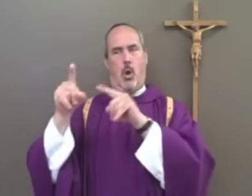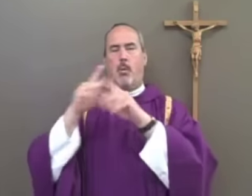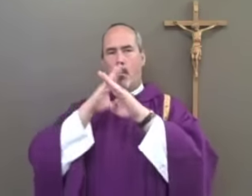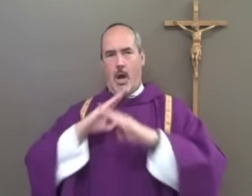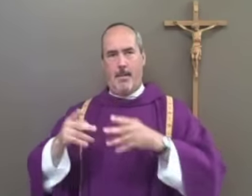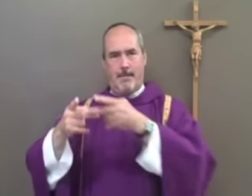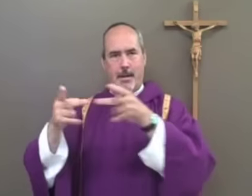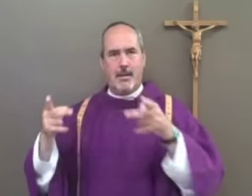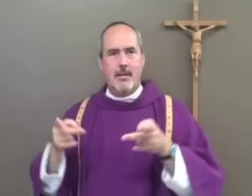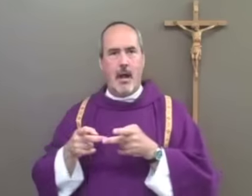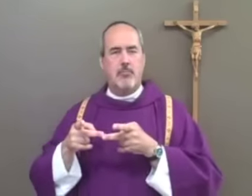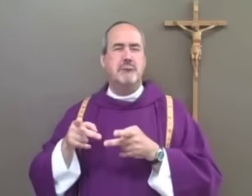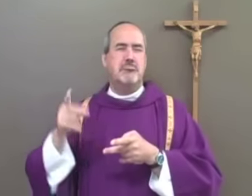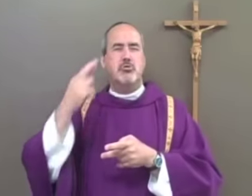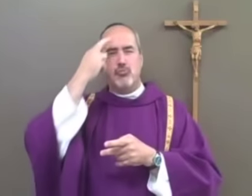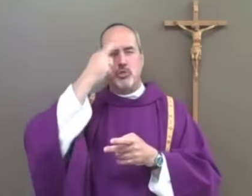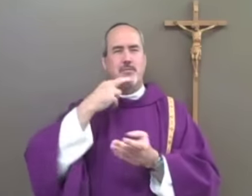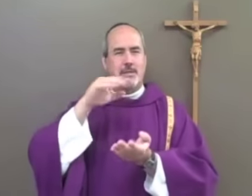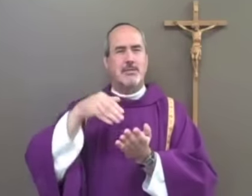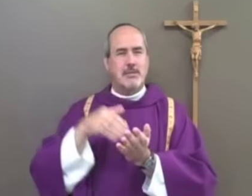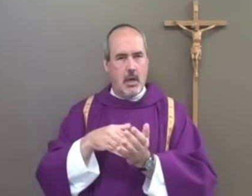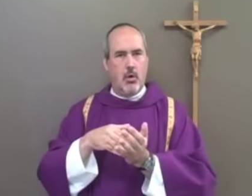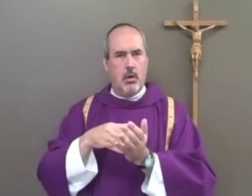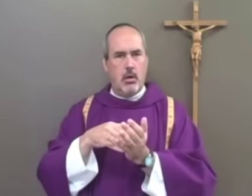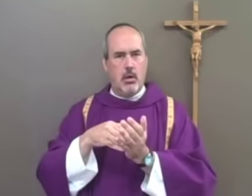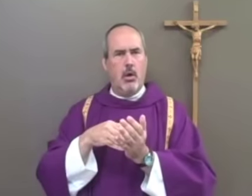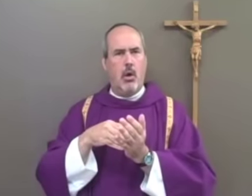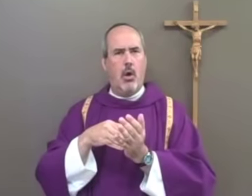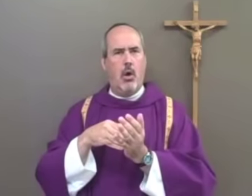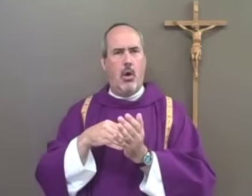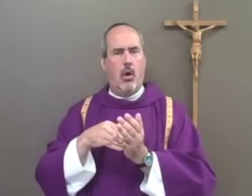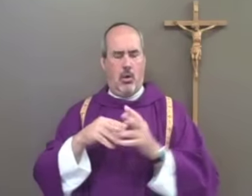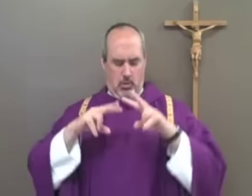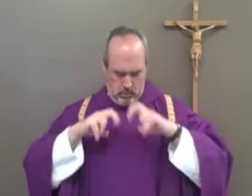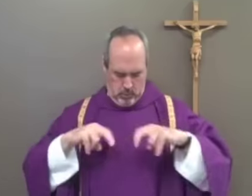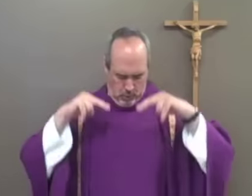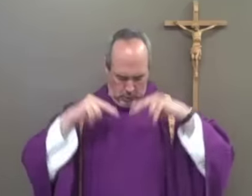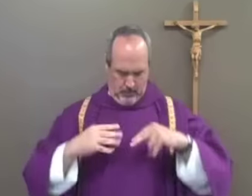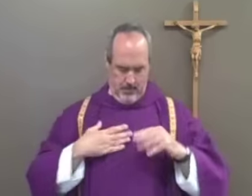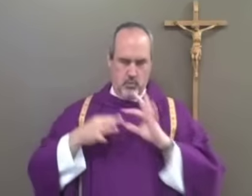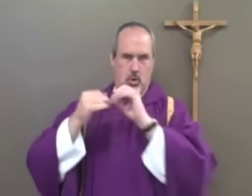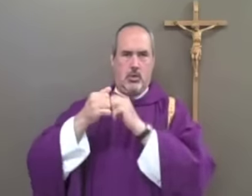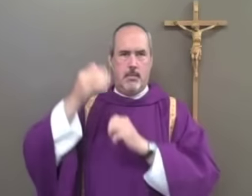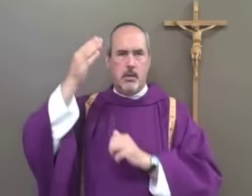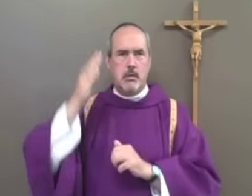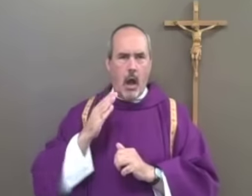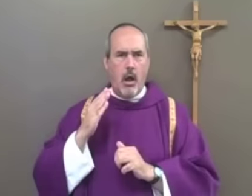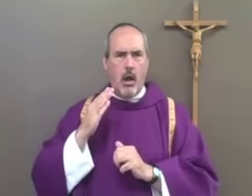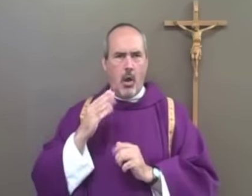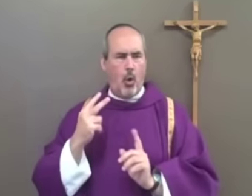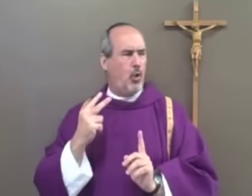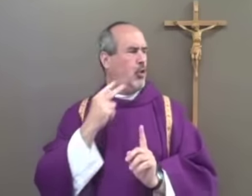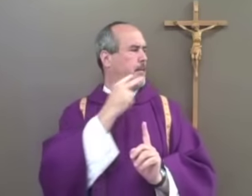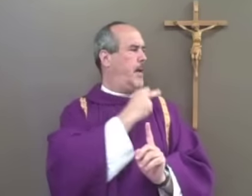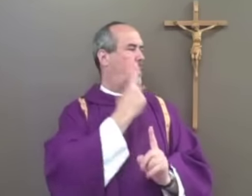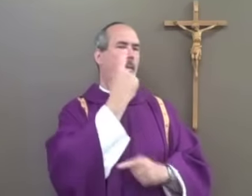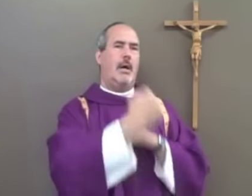me to go to a quiet place, a retreat center, and look at my relationship with